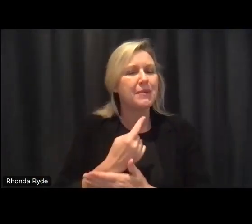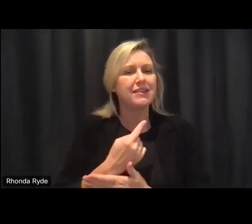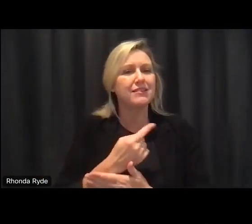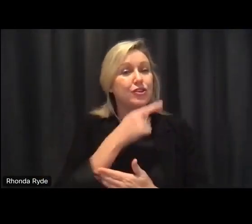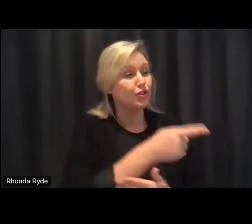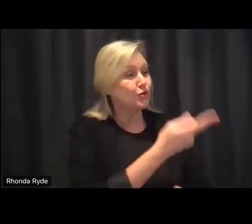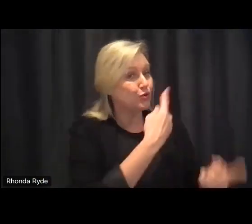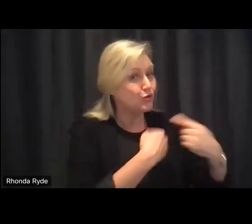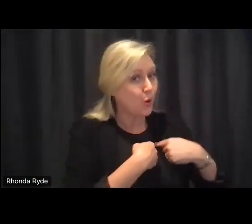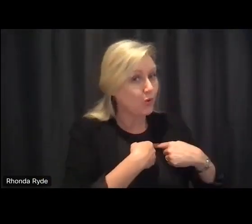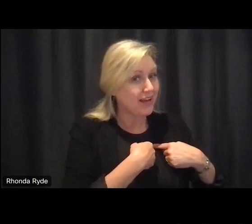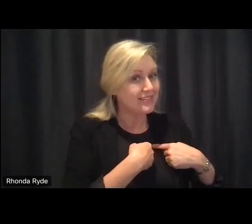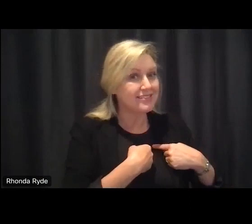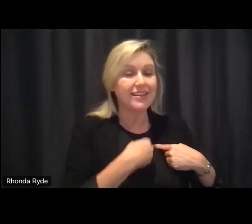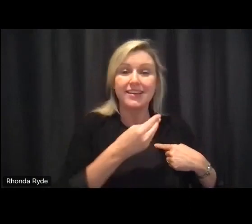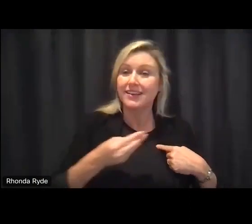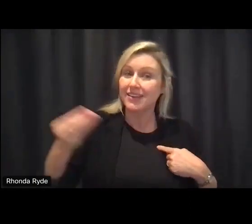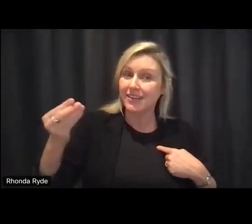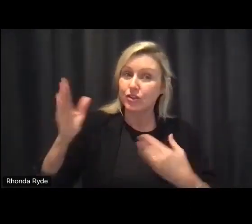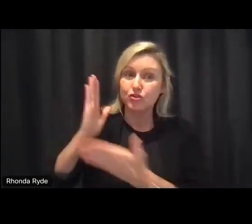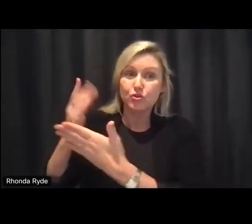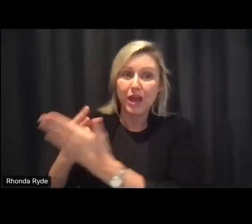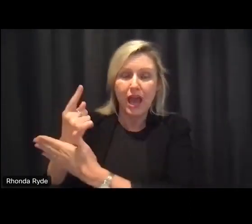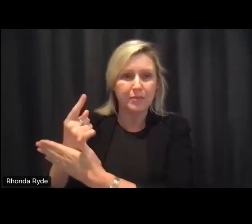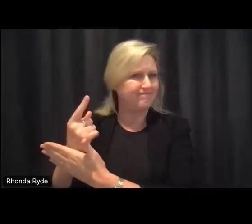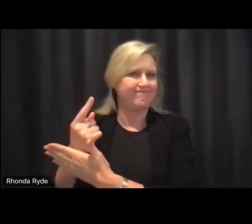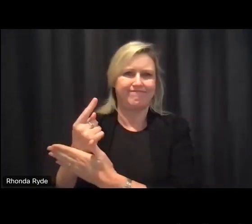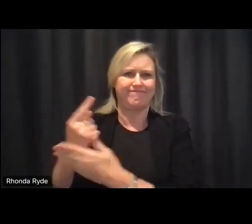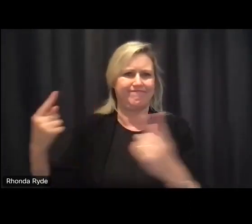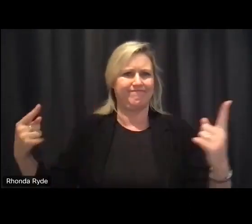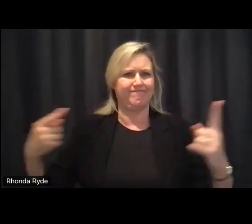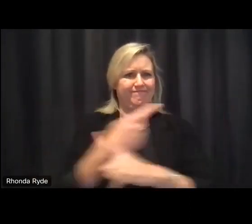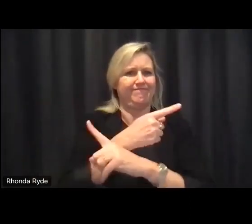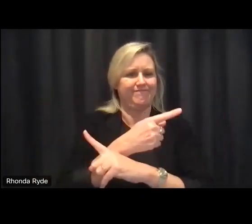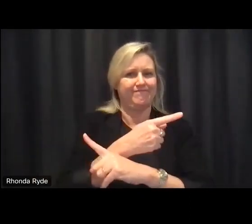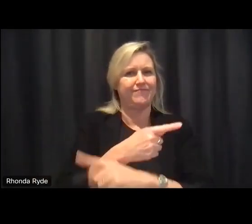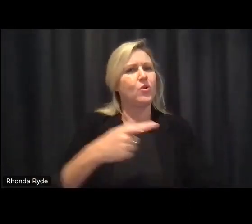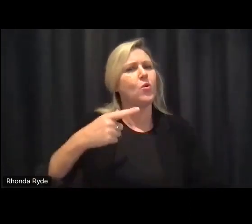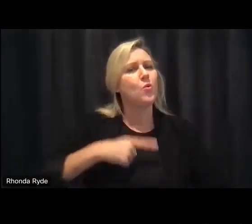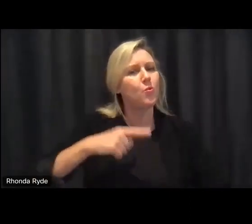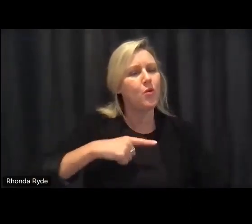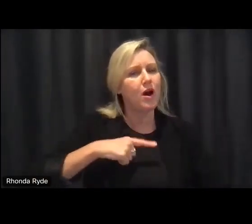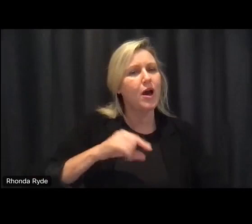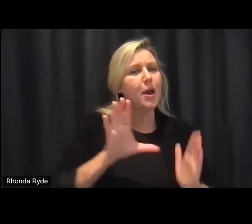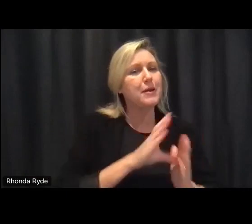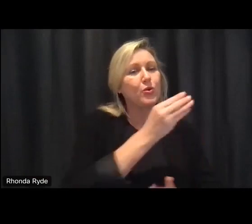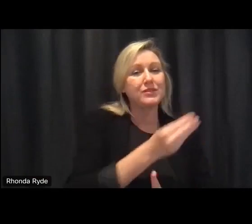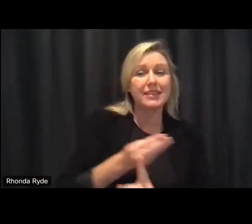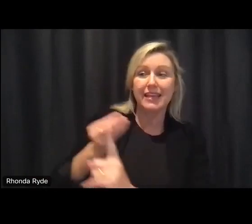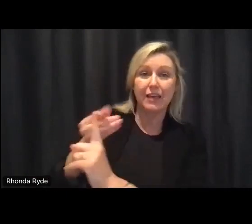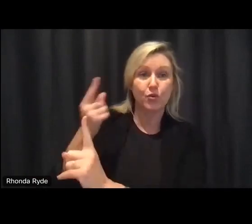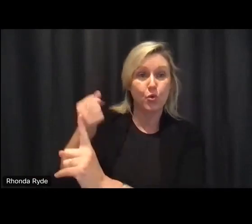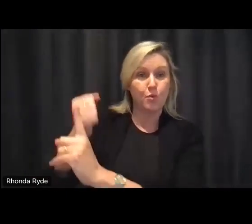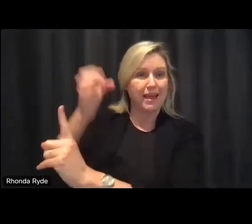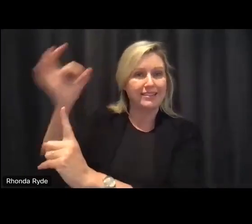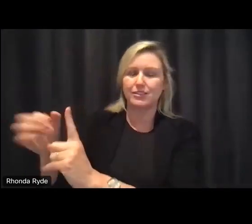and what's been done it's often been because those views have not been taken directly to the decision makers and